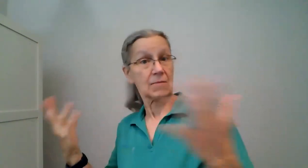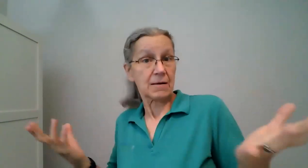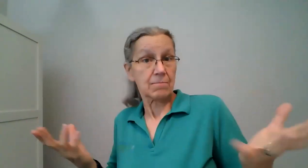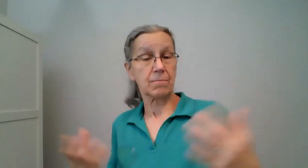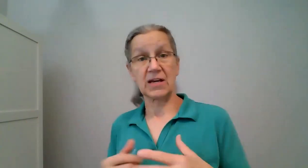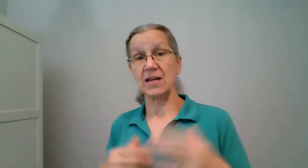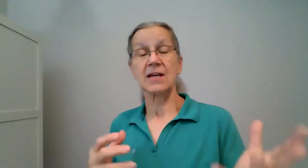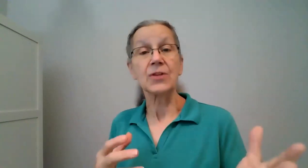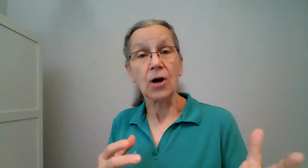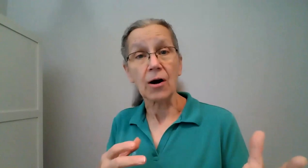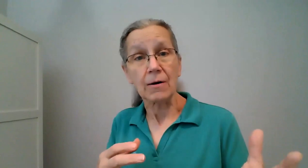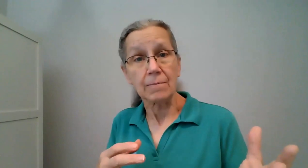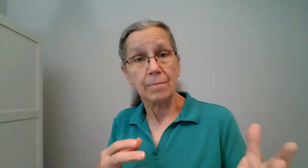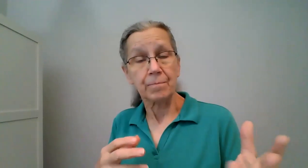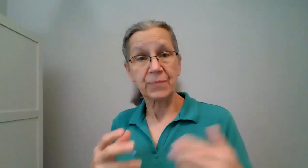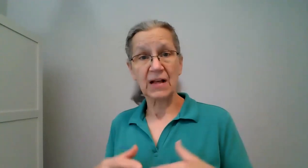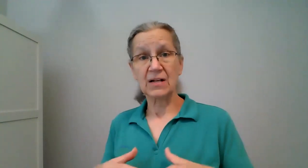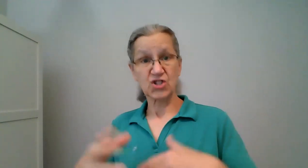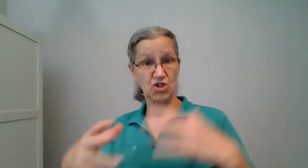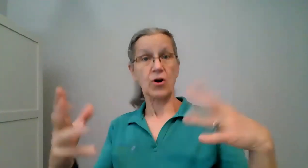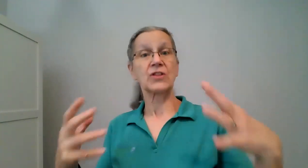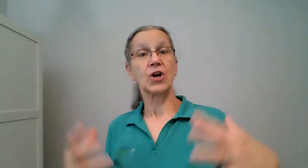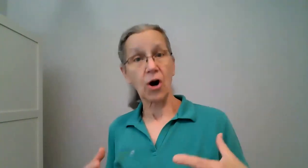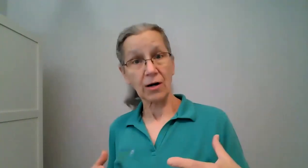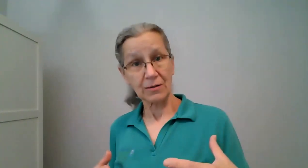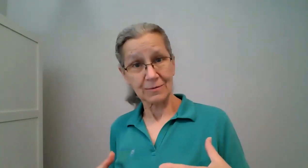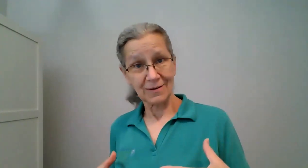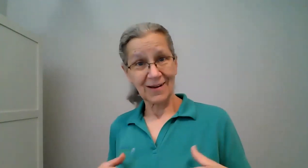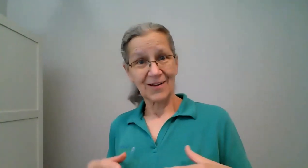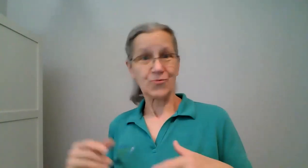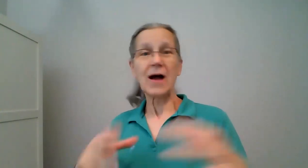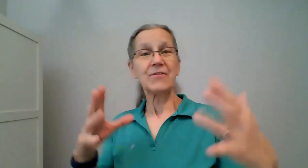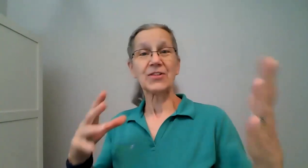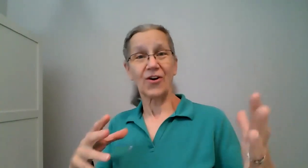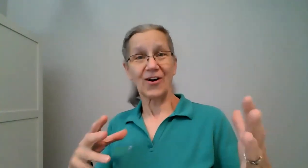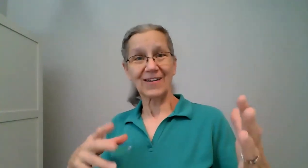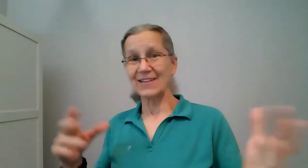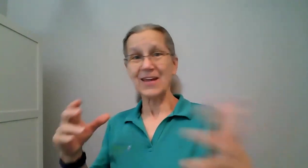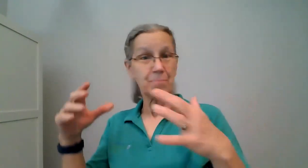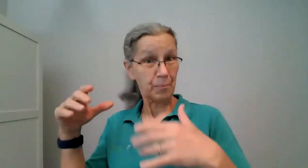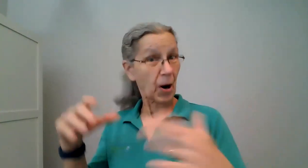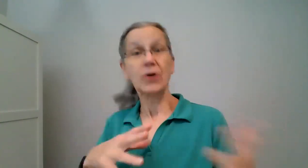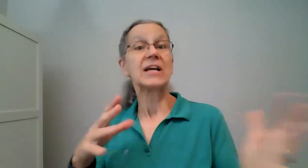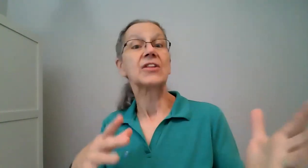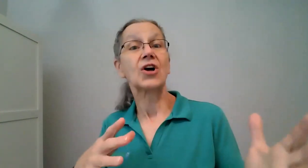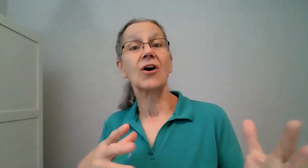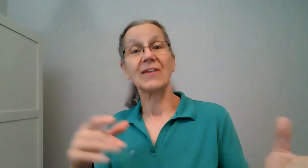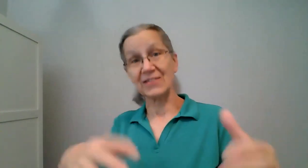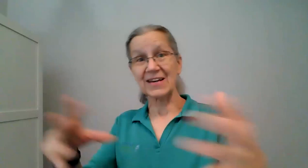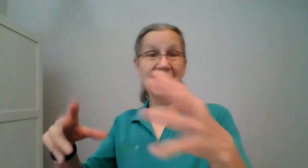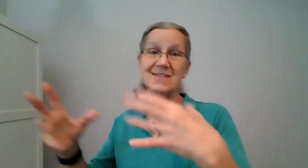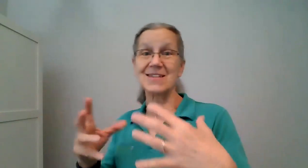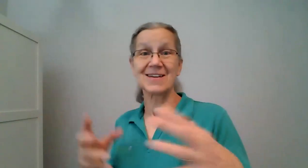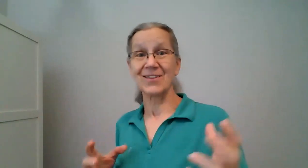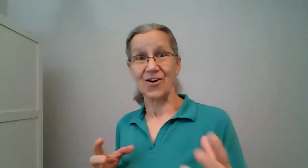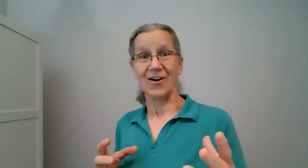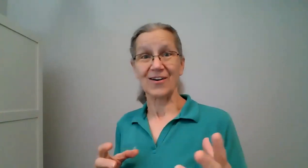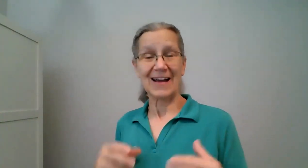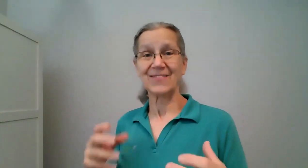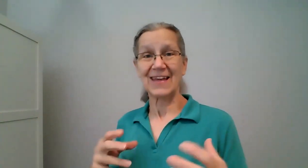like getting in the car starting the car driving the car and then parking the car and then exiting the car and